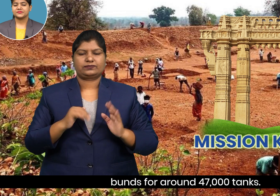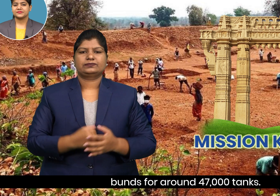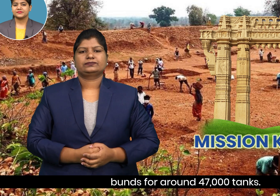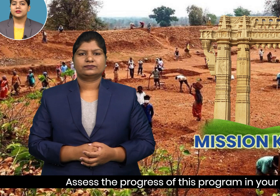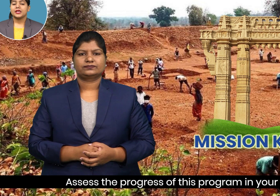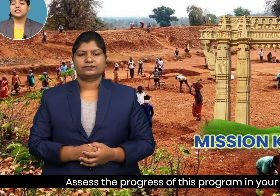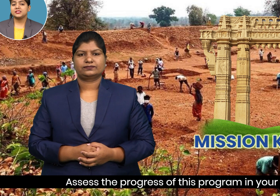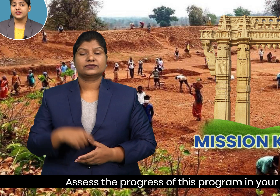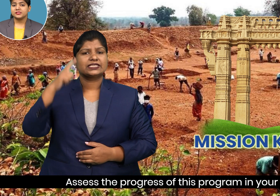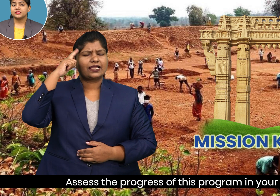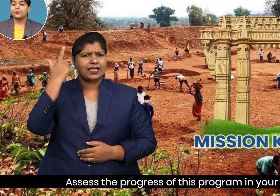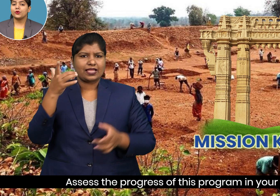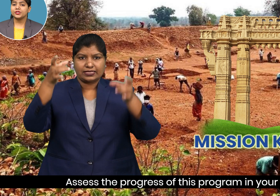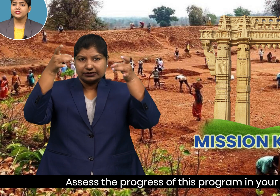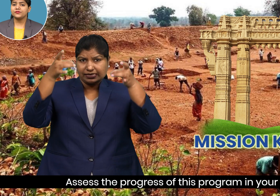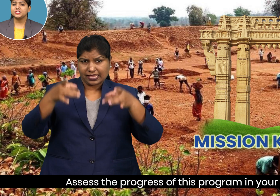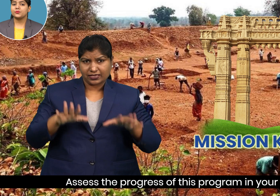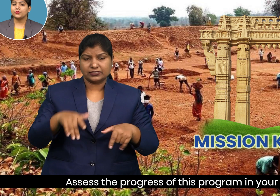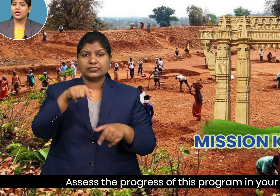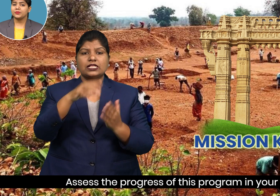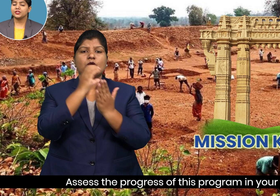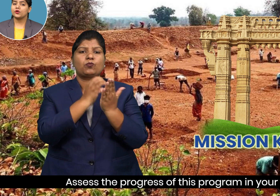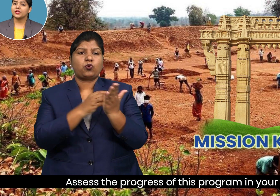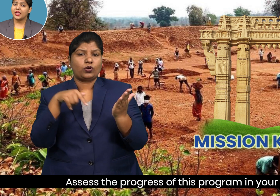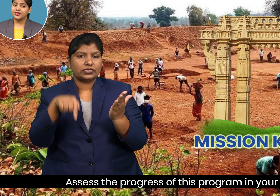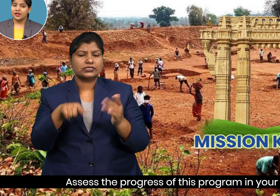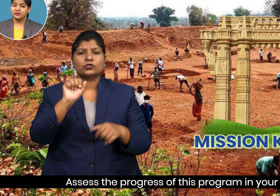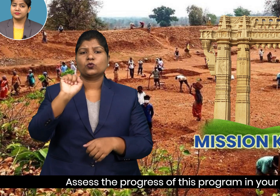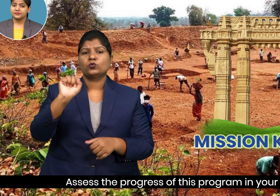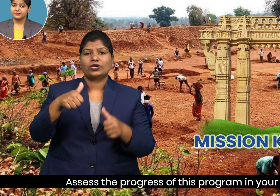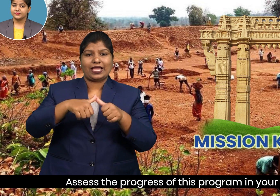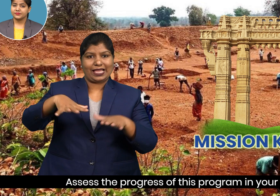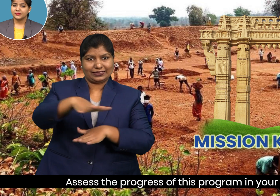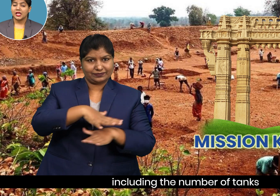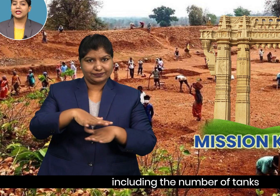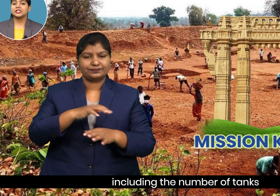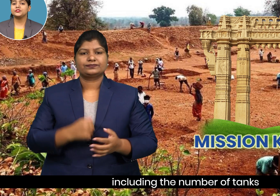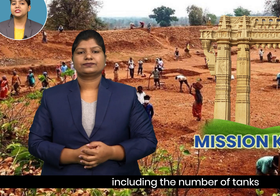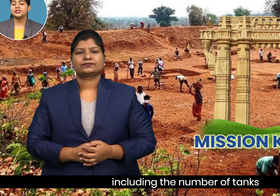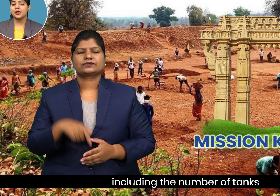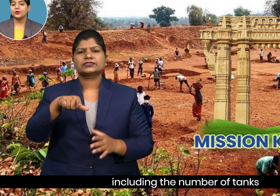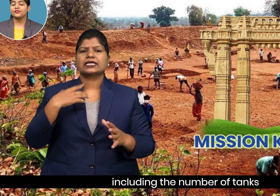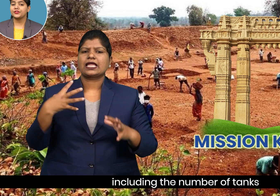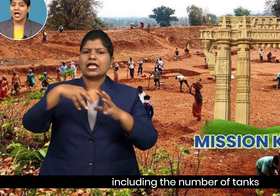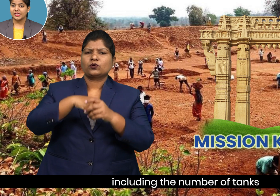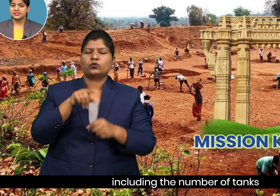as is the progress of this program in your area including the number of tanks